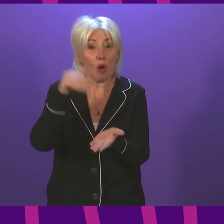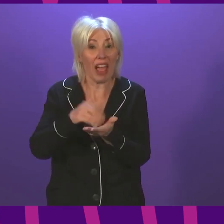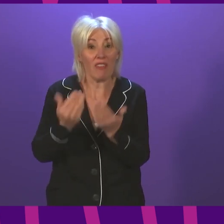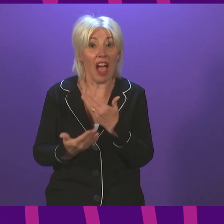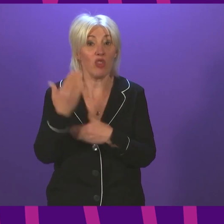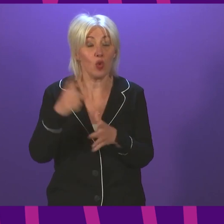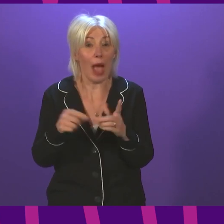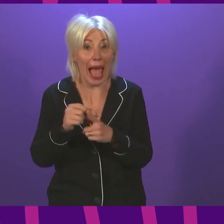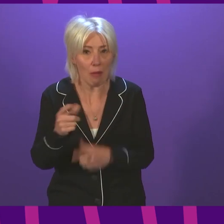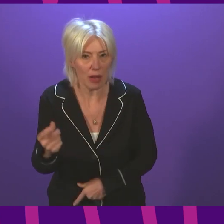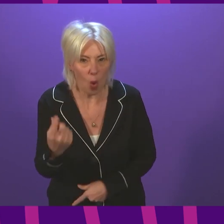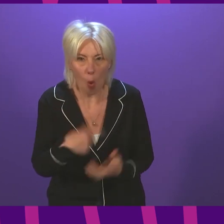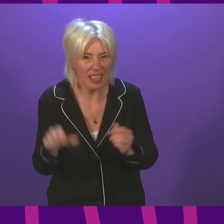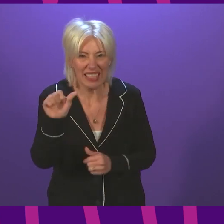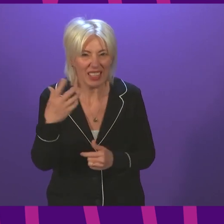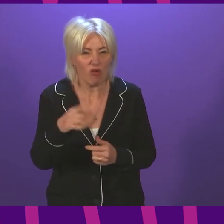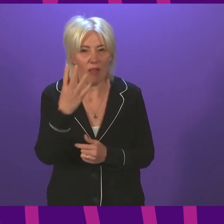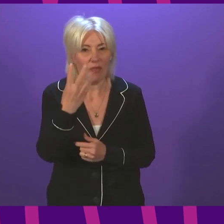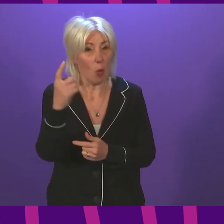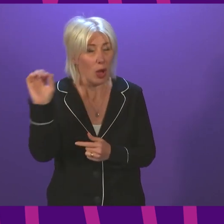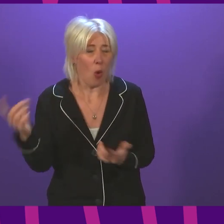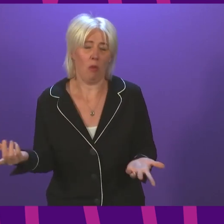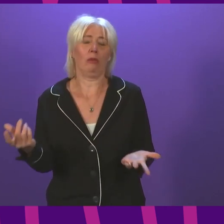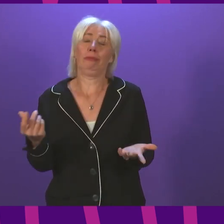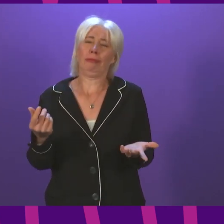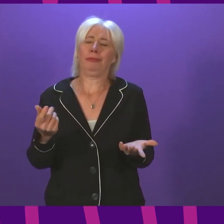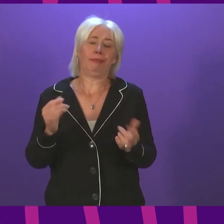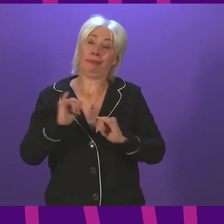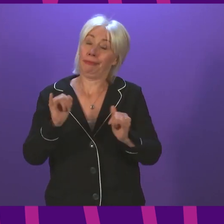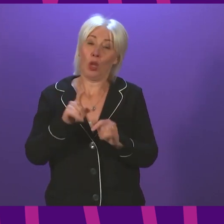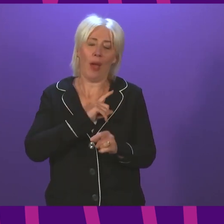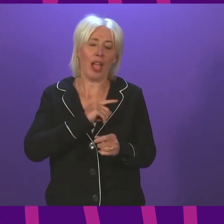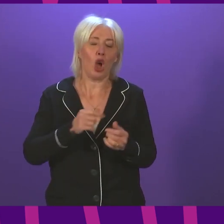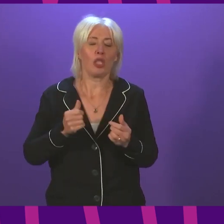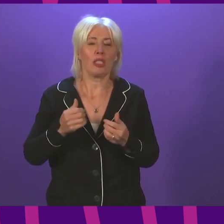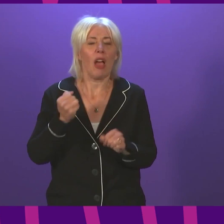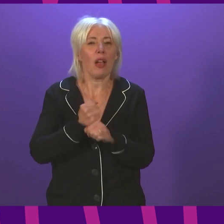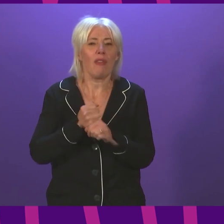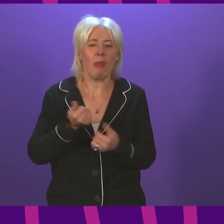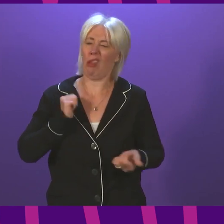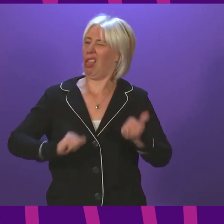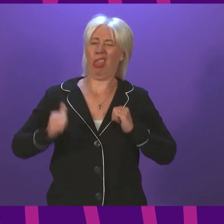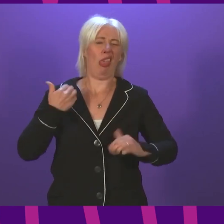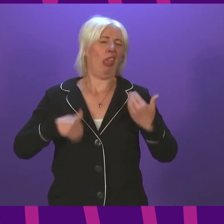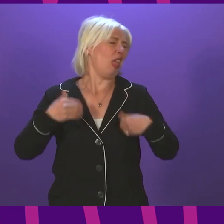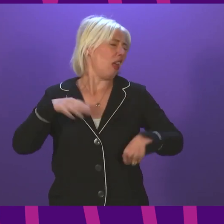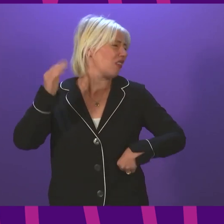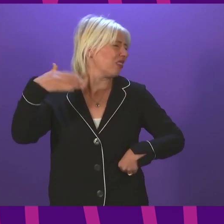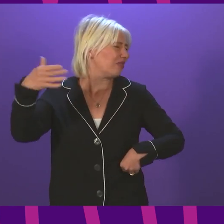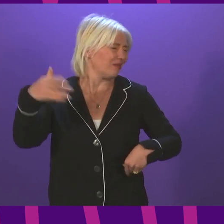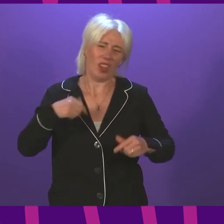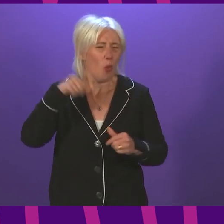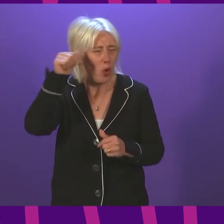This was a predictable disaster and it is the consequence of an arrogant government forcing through its ill-thought-through plans